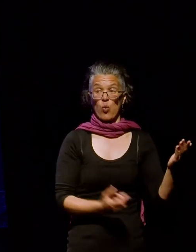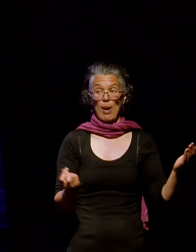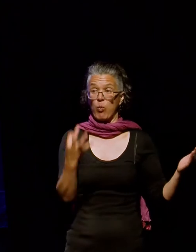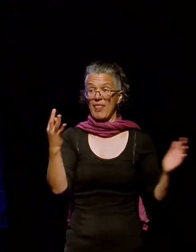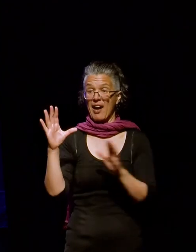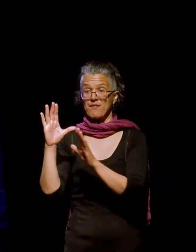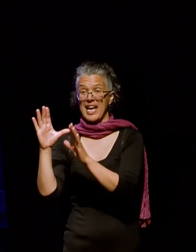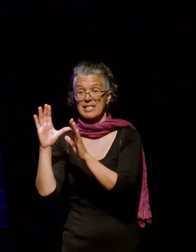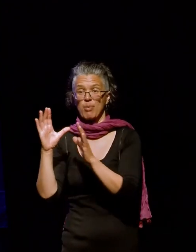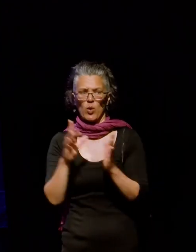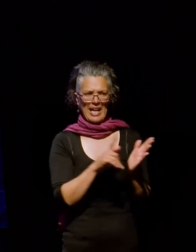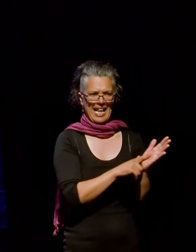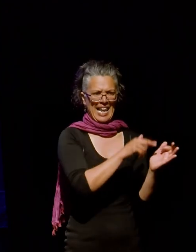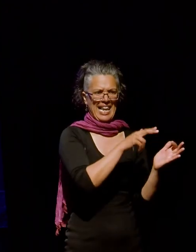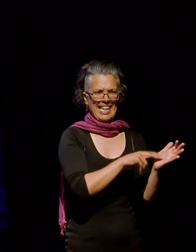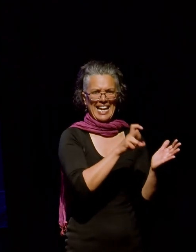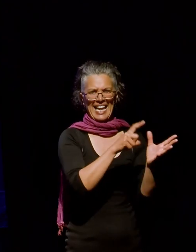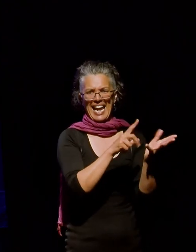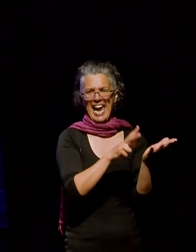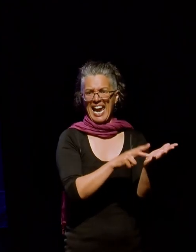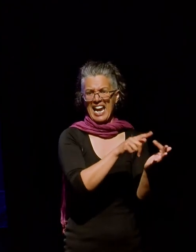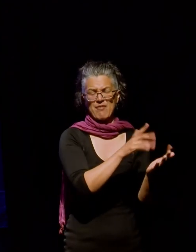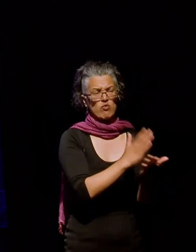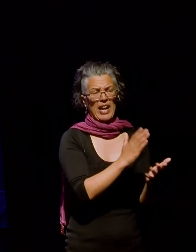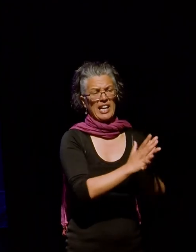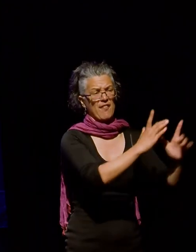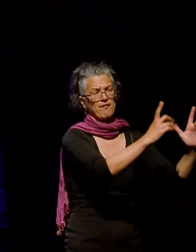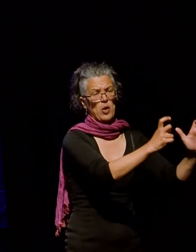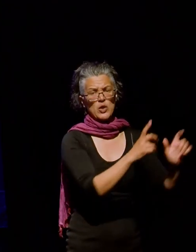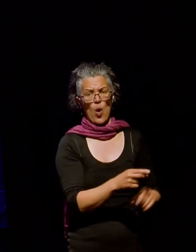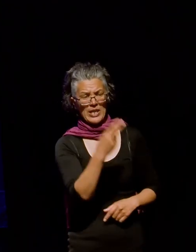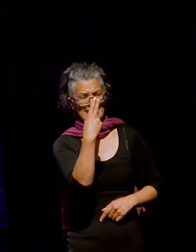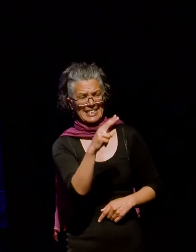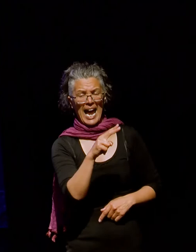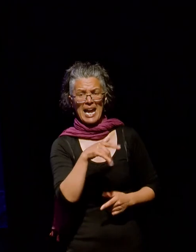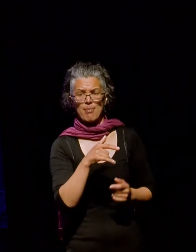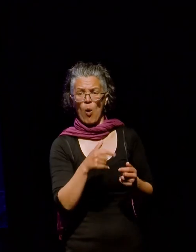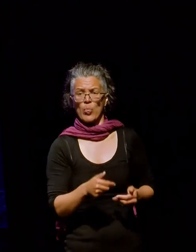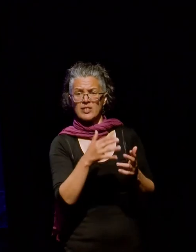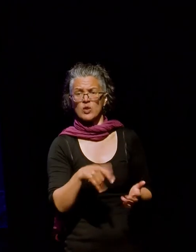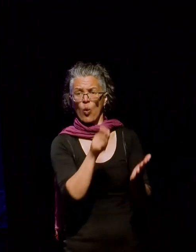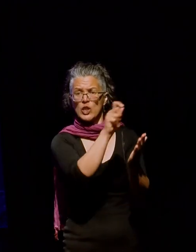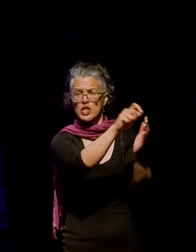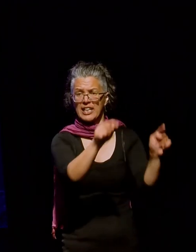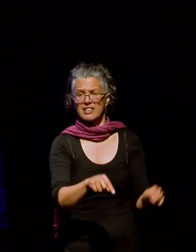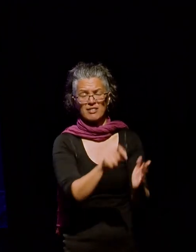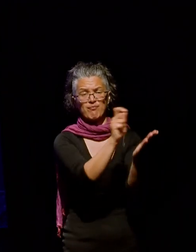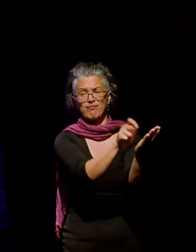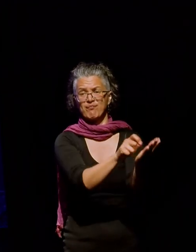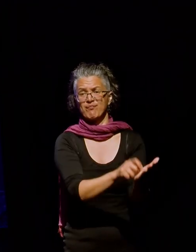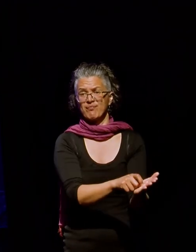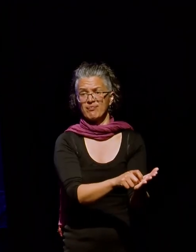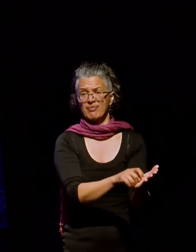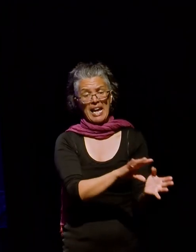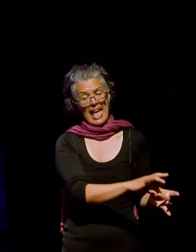Cave was a name in a score sheet, a photo in somebody else's collection, that we could link to a significant